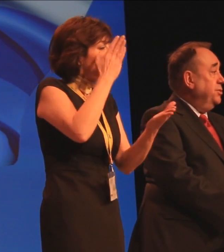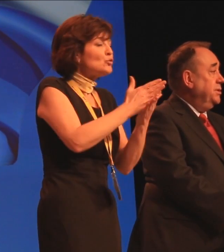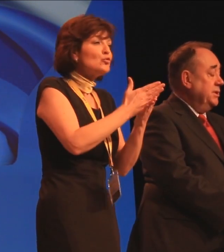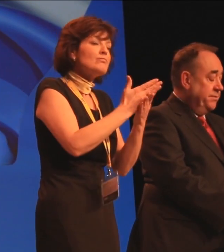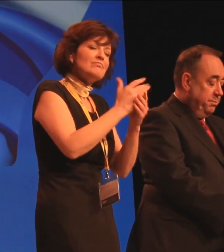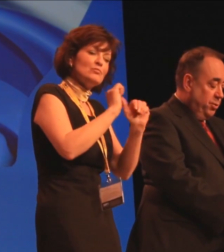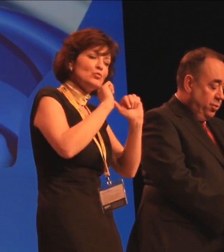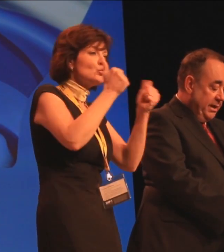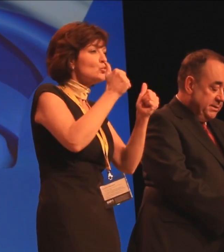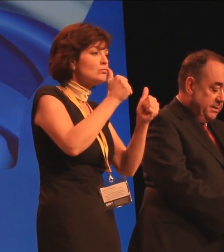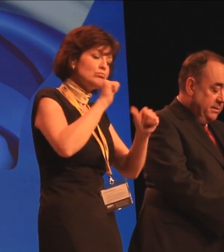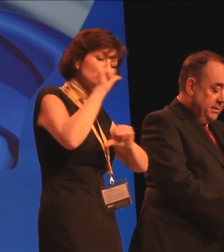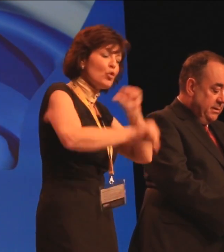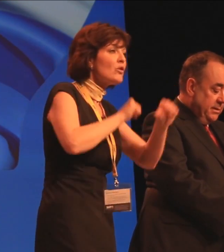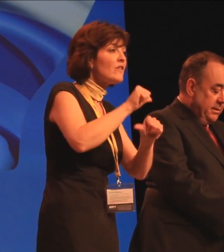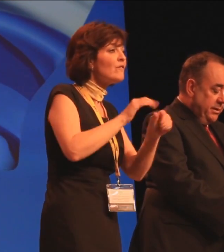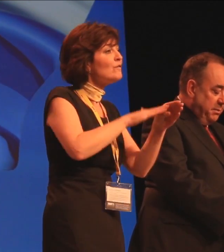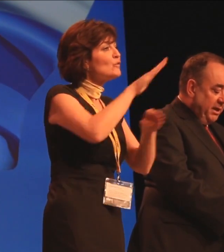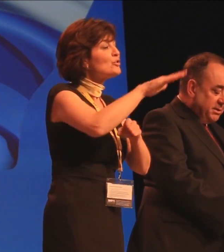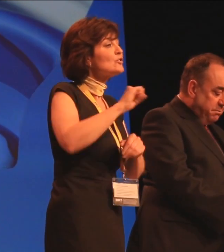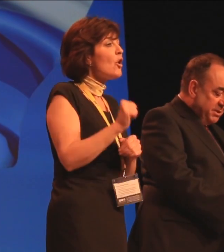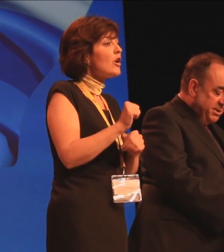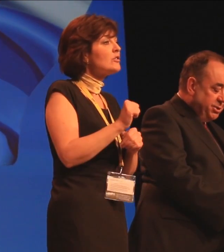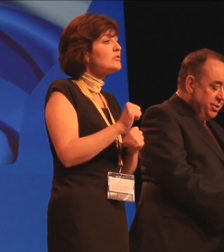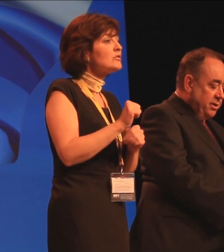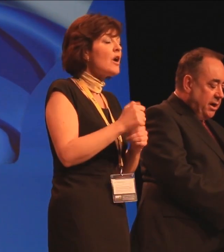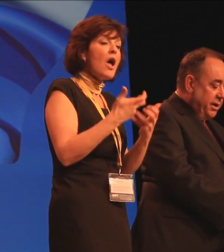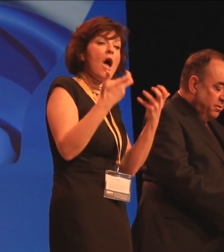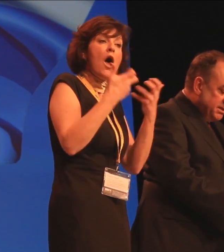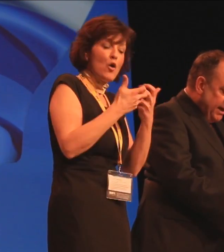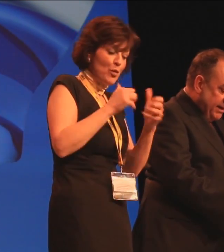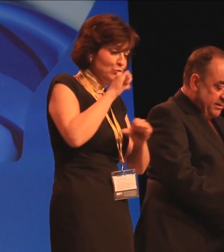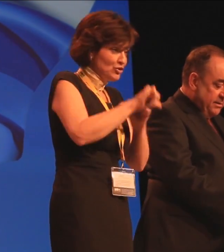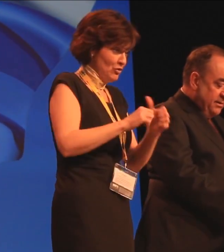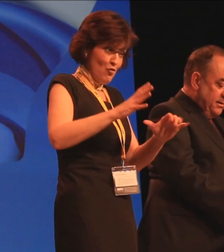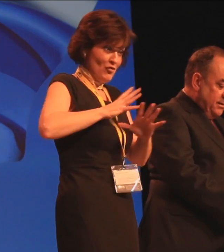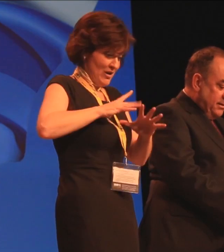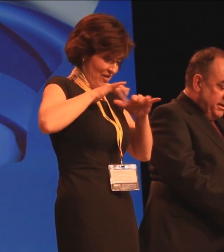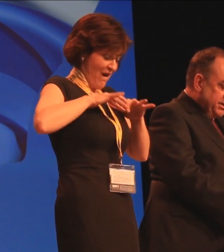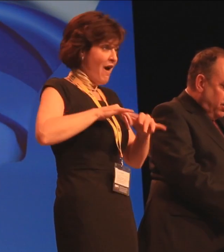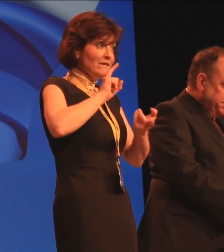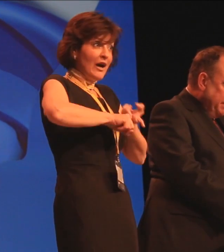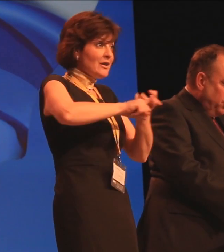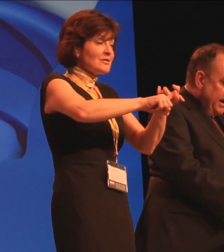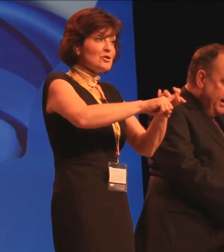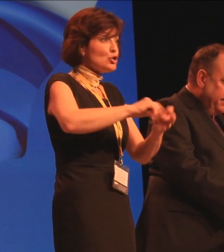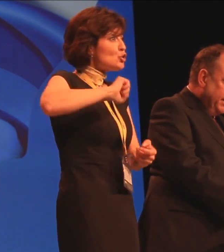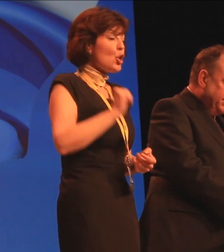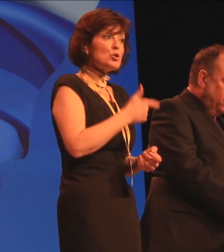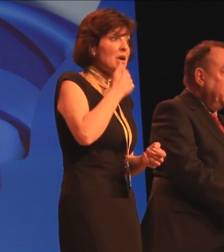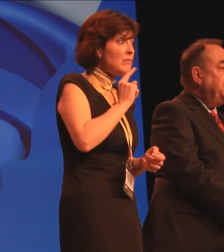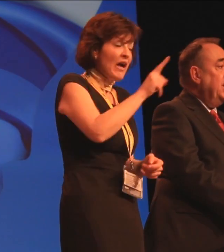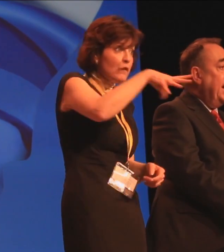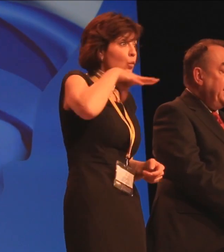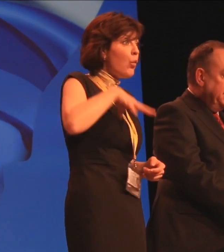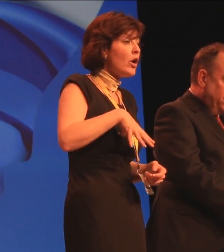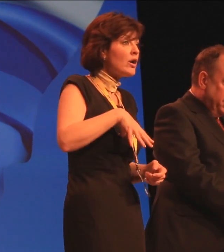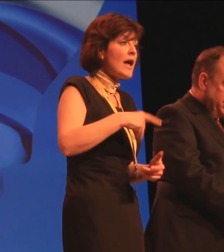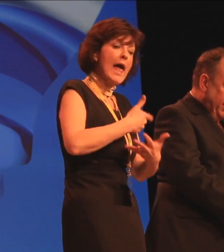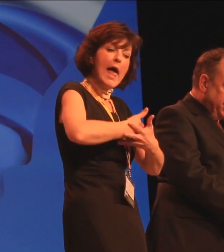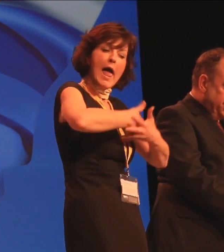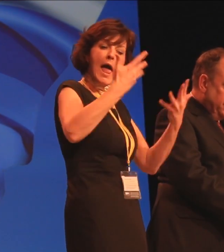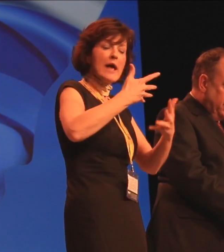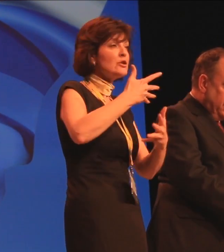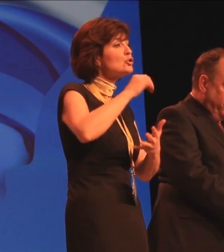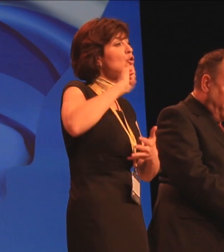opportunities for progress. The means and procedure are now set. The Scottish people can if they so wish at any